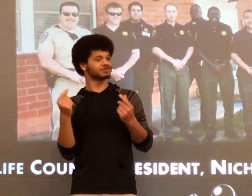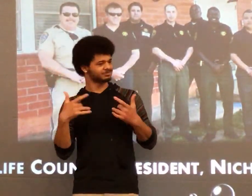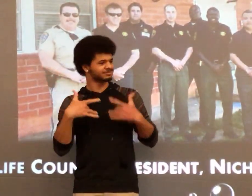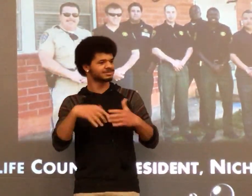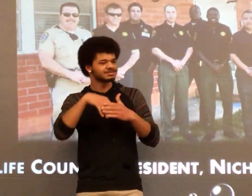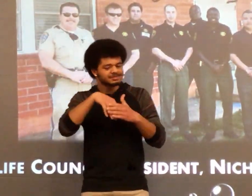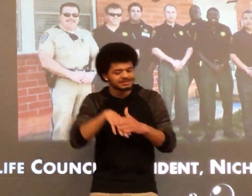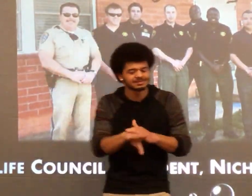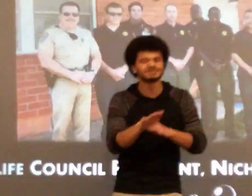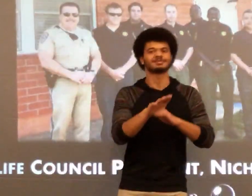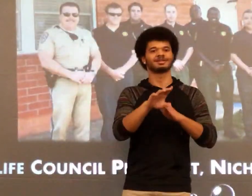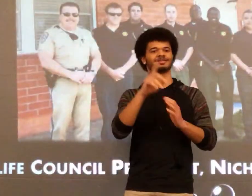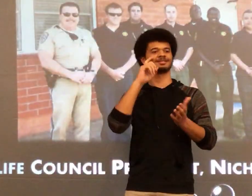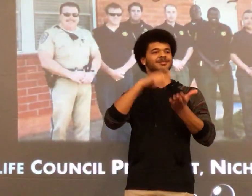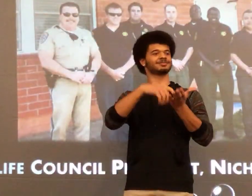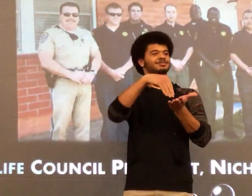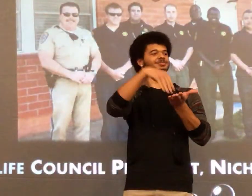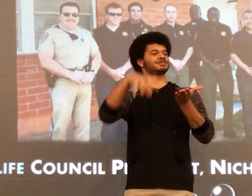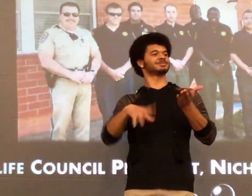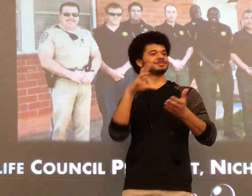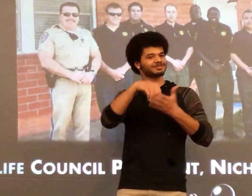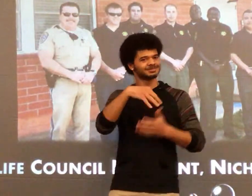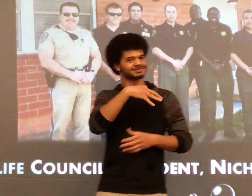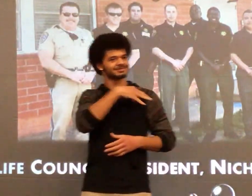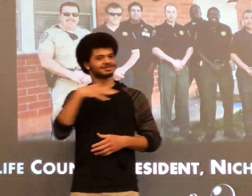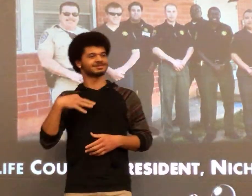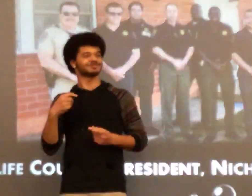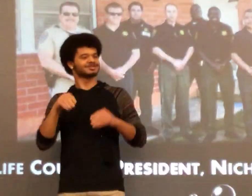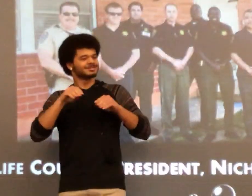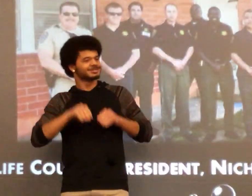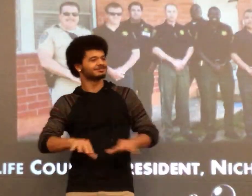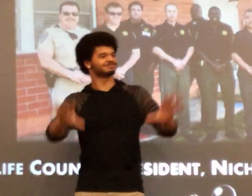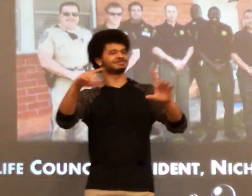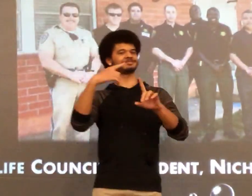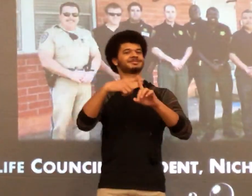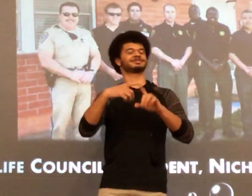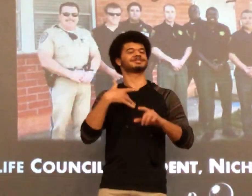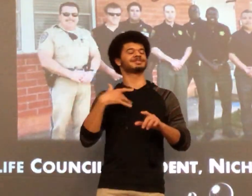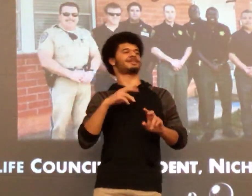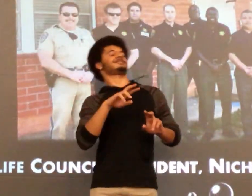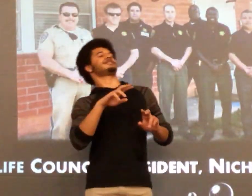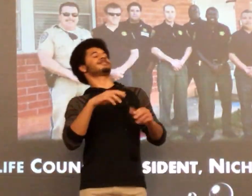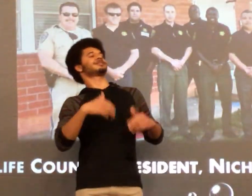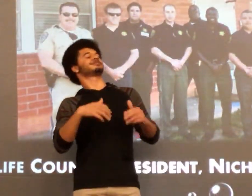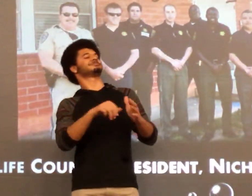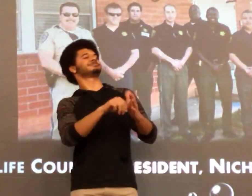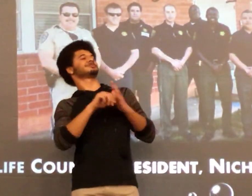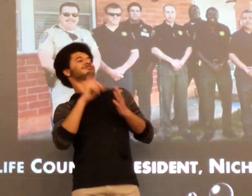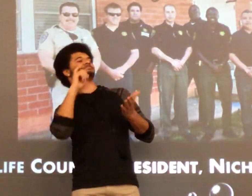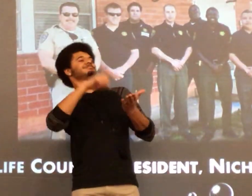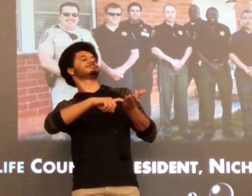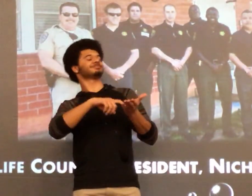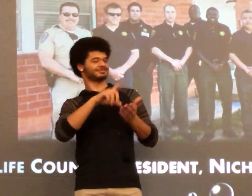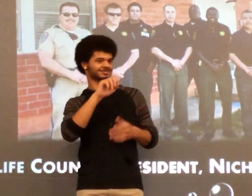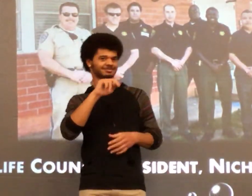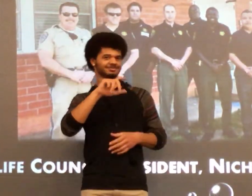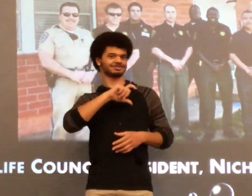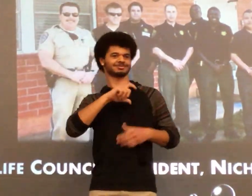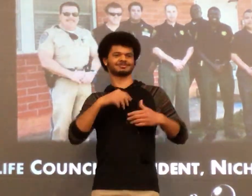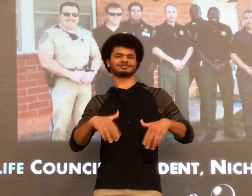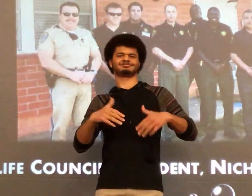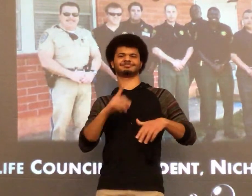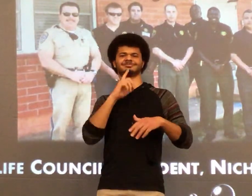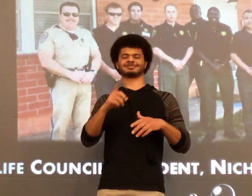school, high school. He would walk in the building and acknowledge the students and staff and spread that positive energy.